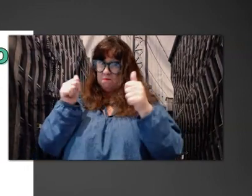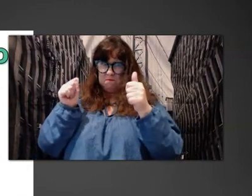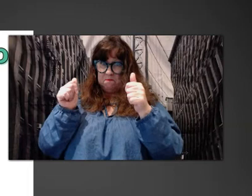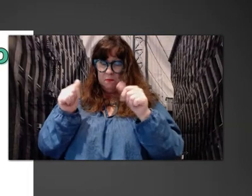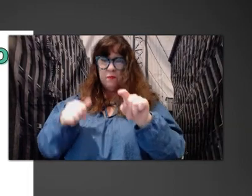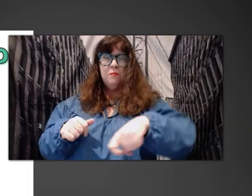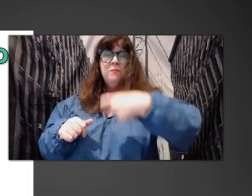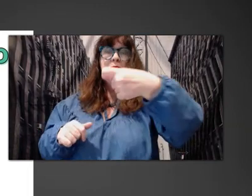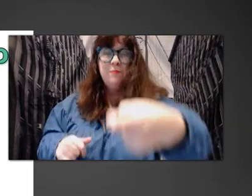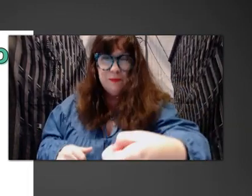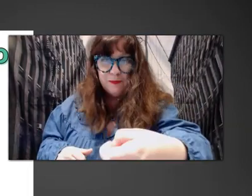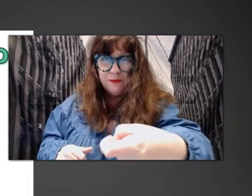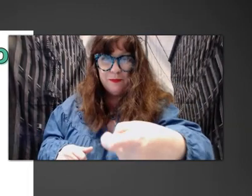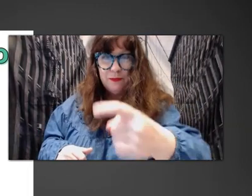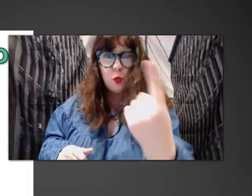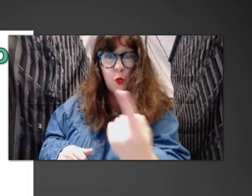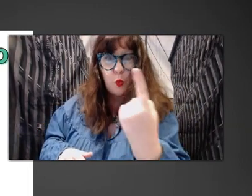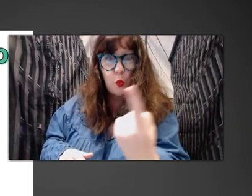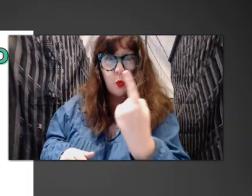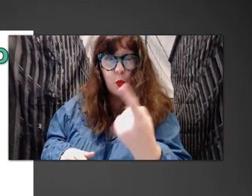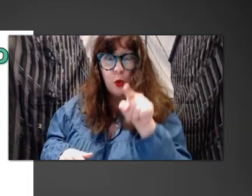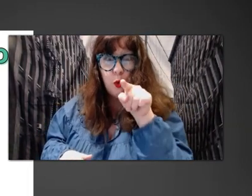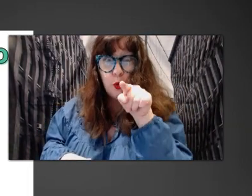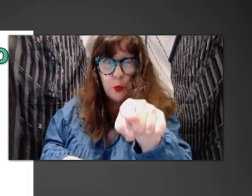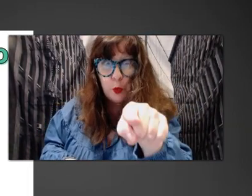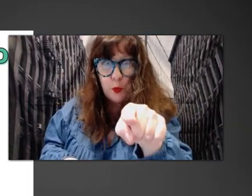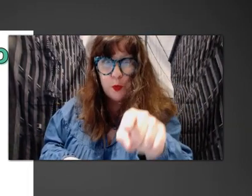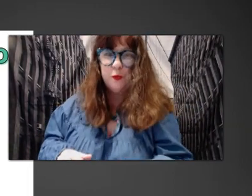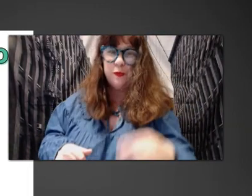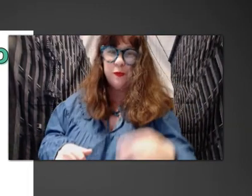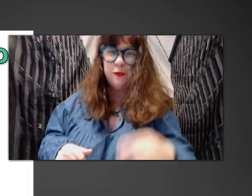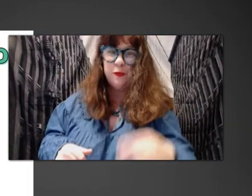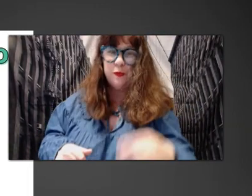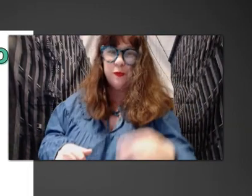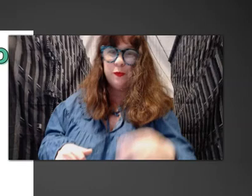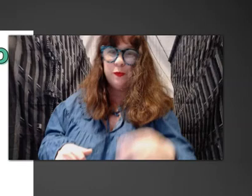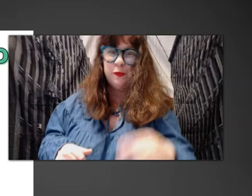It was me. I'm finished. And next, who is it? Who? You.